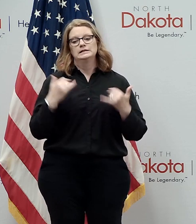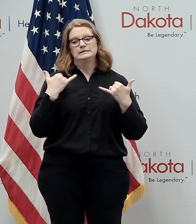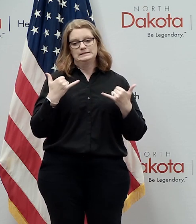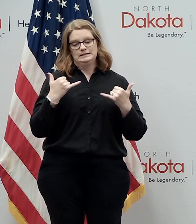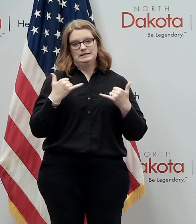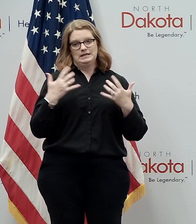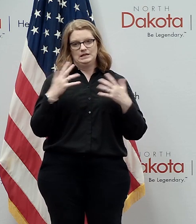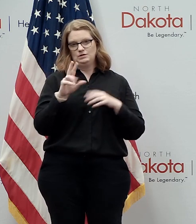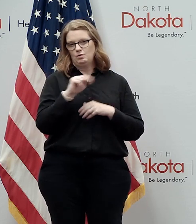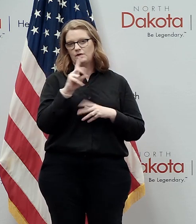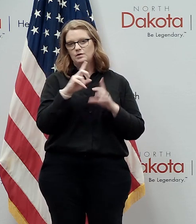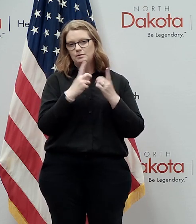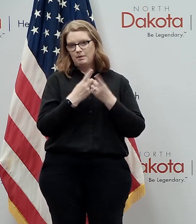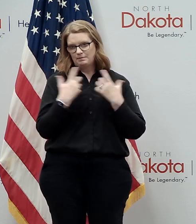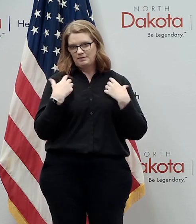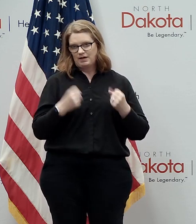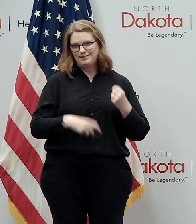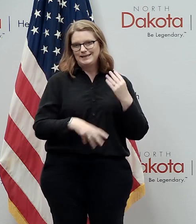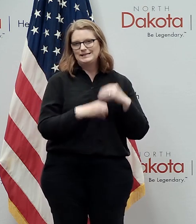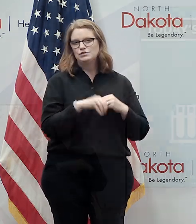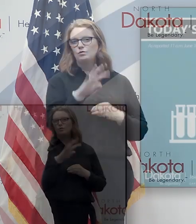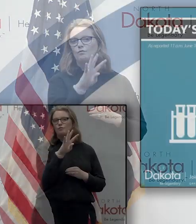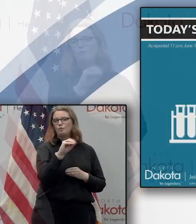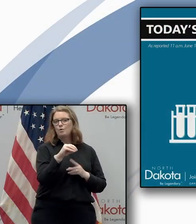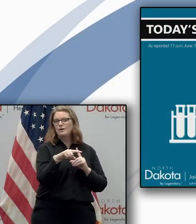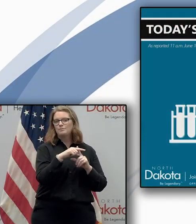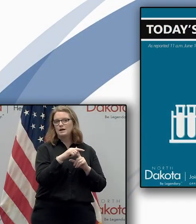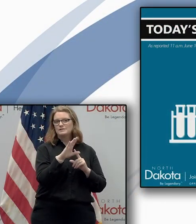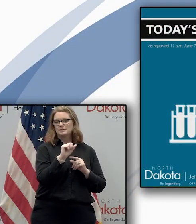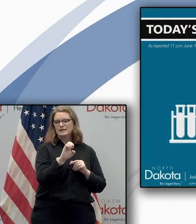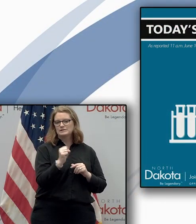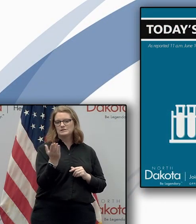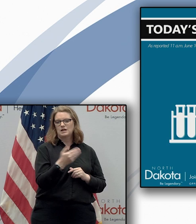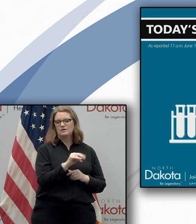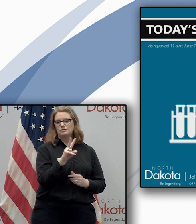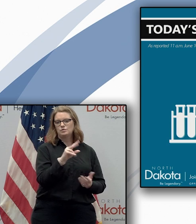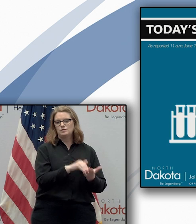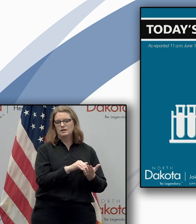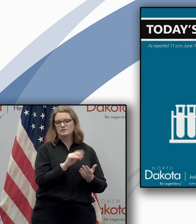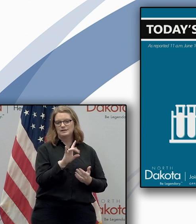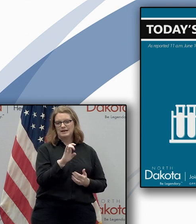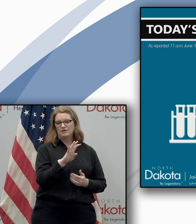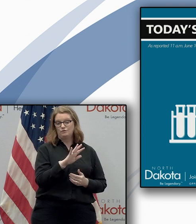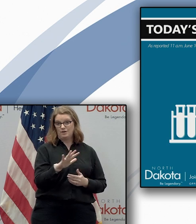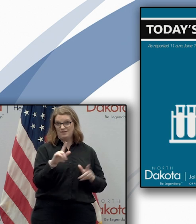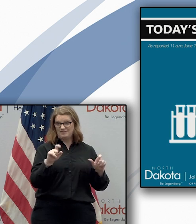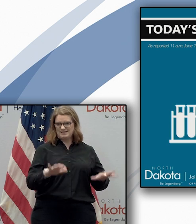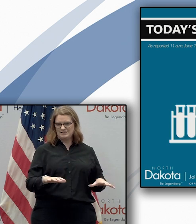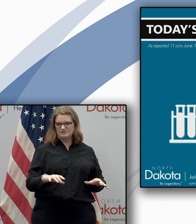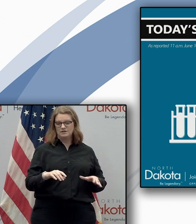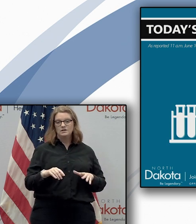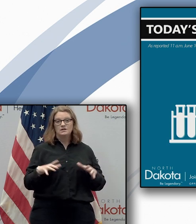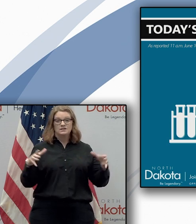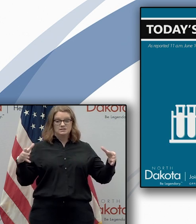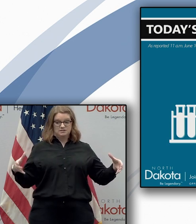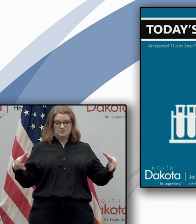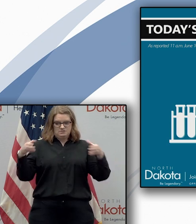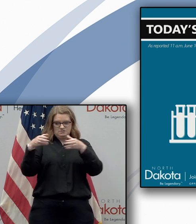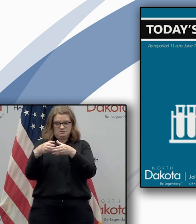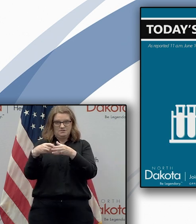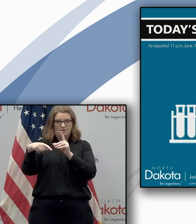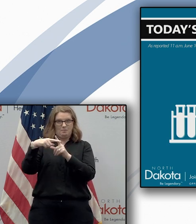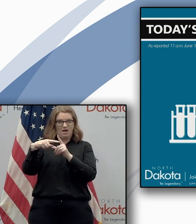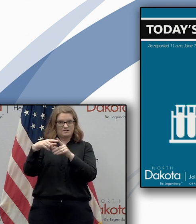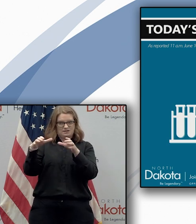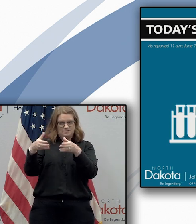the health department confirmed 40 additional cases out of 2 845 tests for a 1.4 percent uh